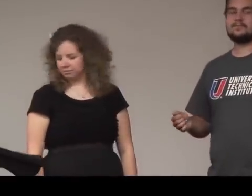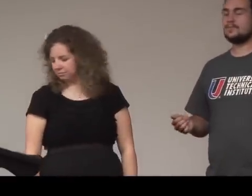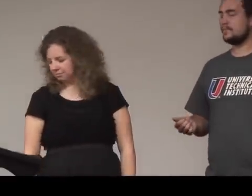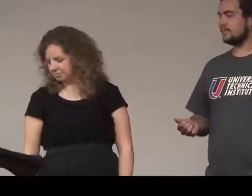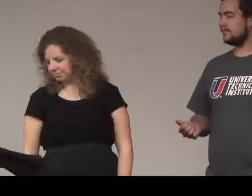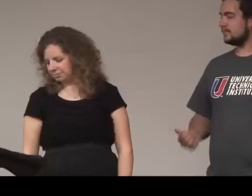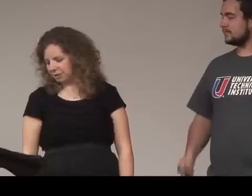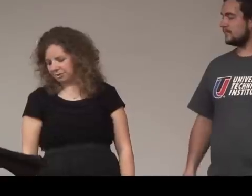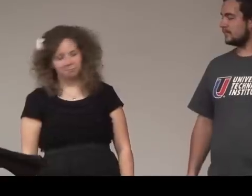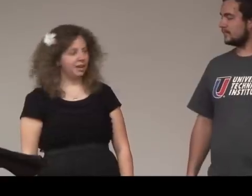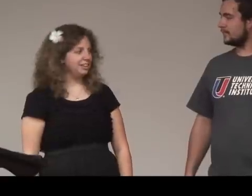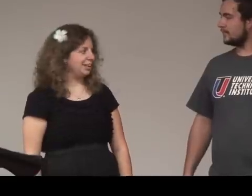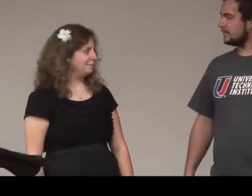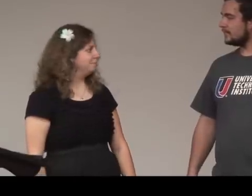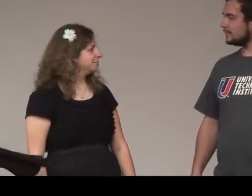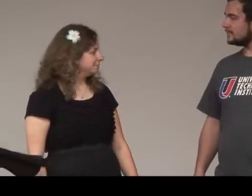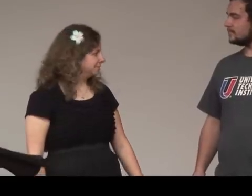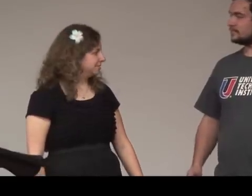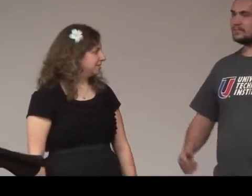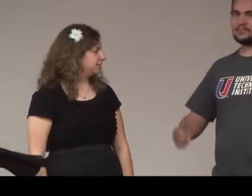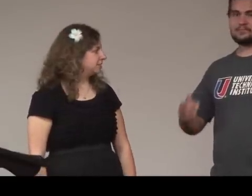sorry my name David